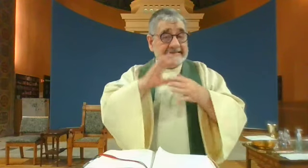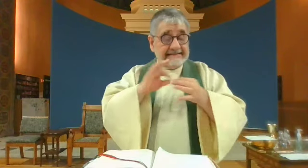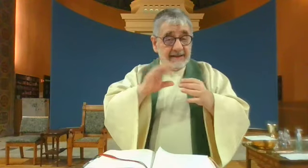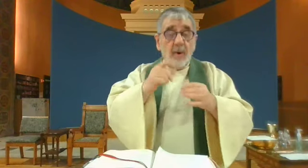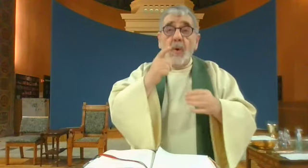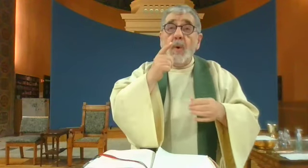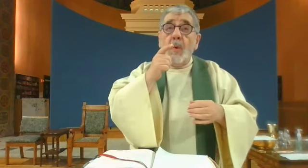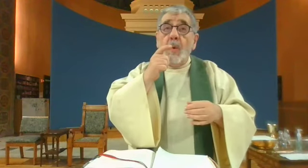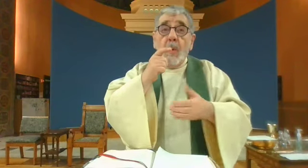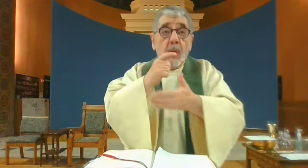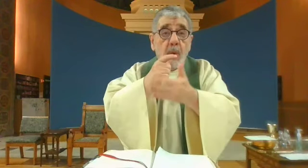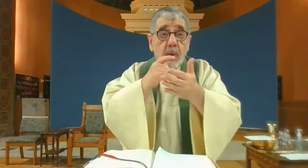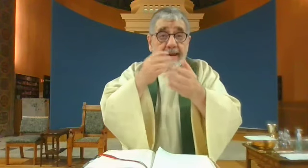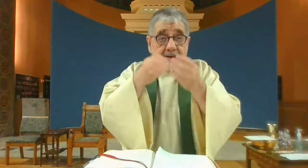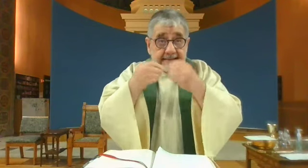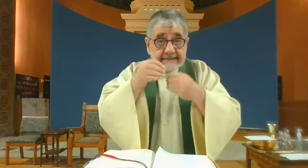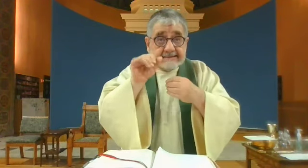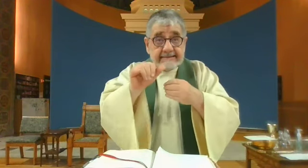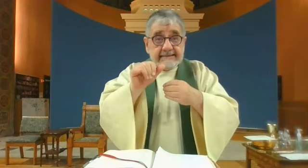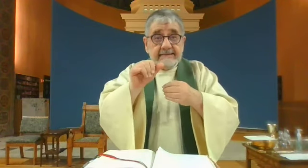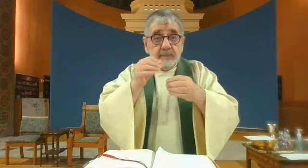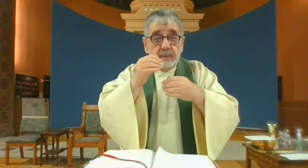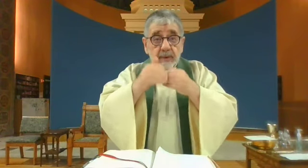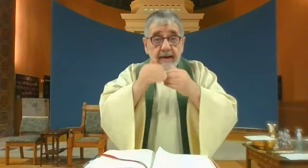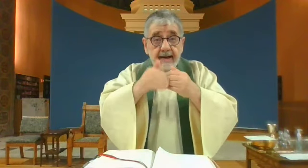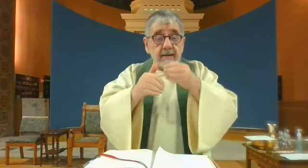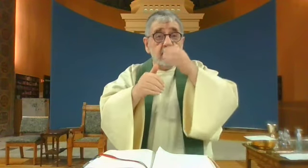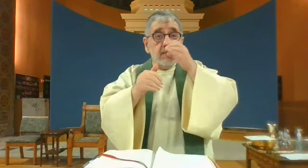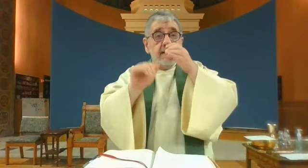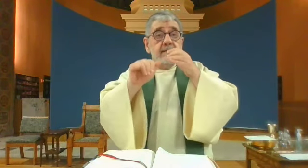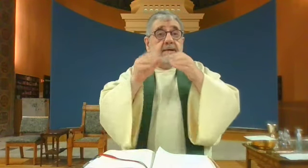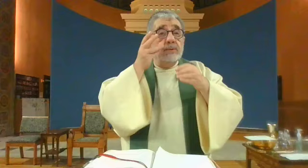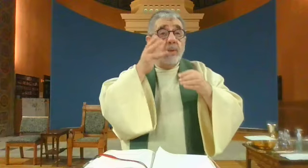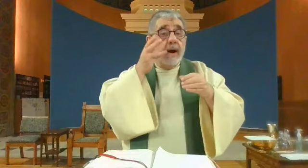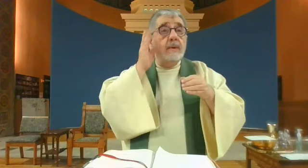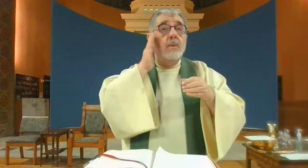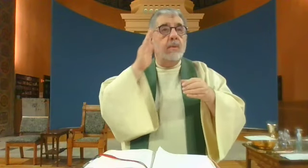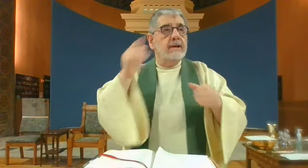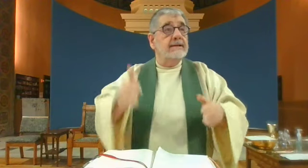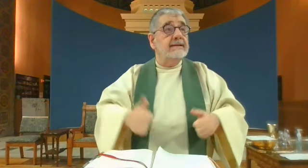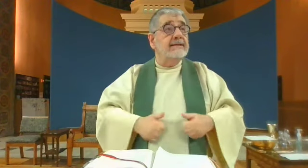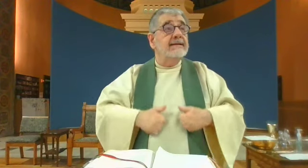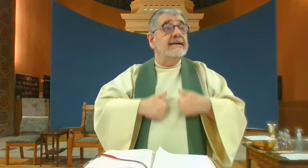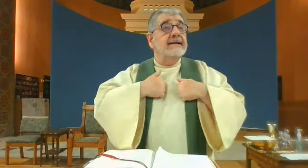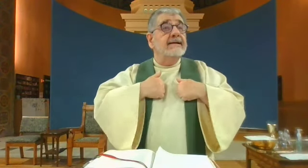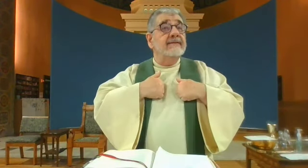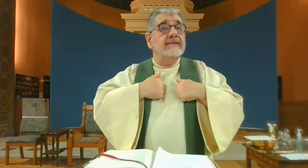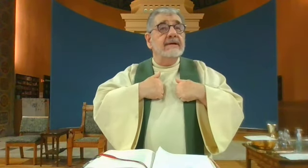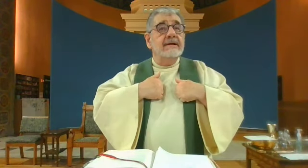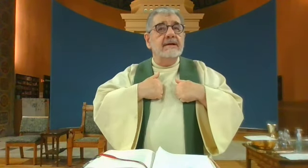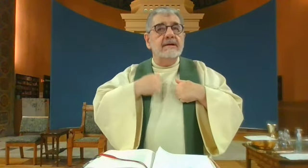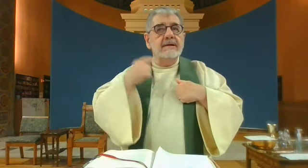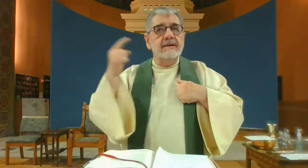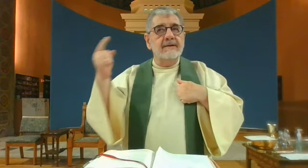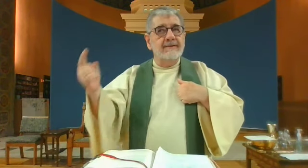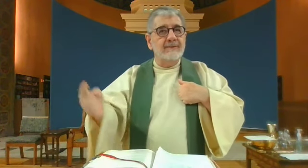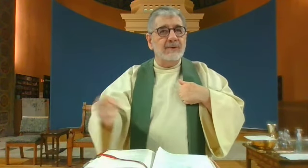And Pat recently told us that when you eat this bread and you drink this wine, you will